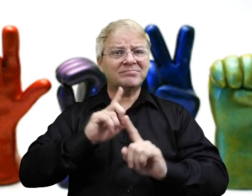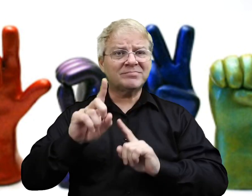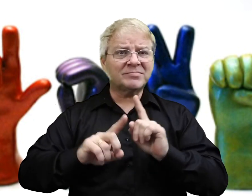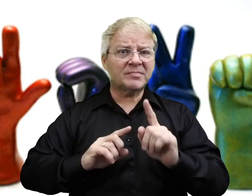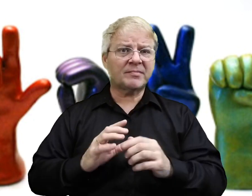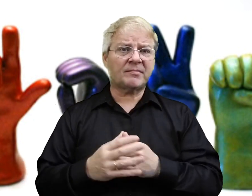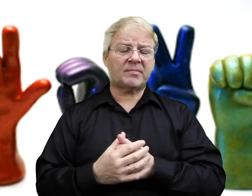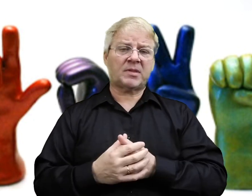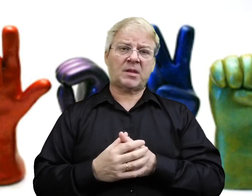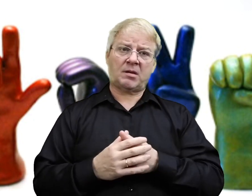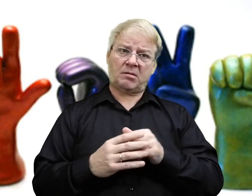talking, while they're signing.